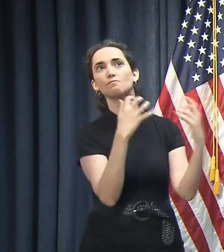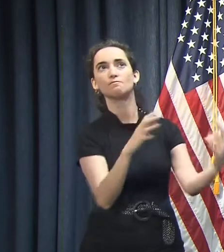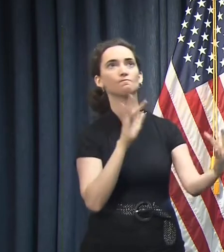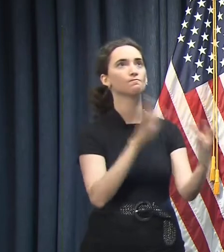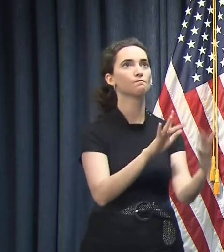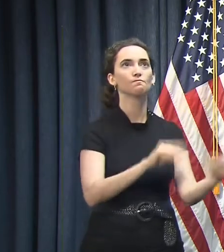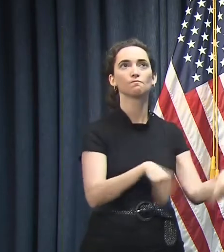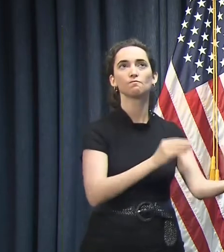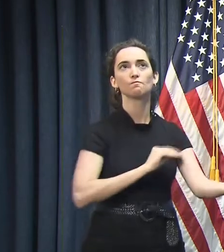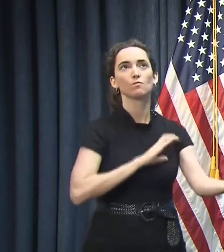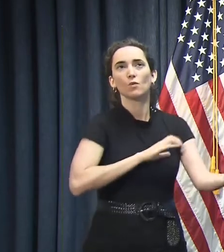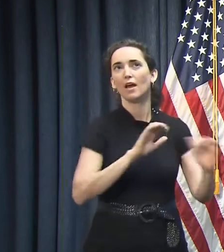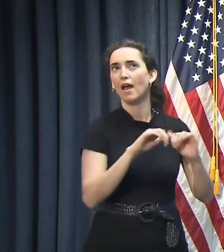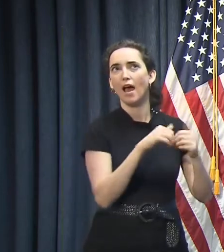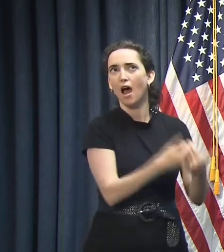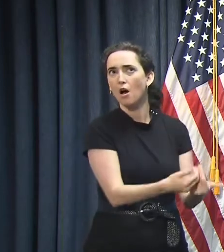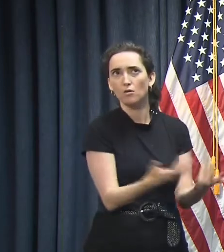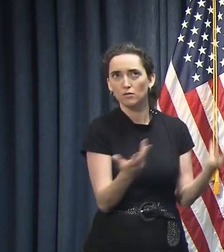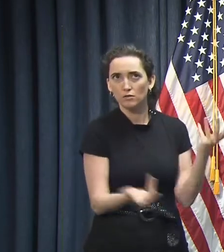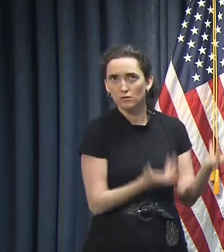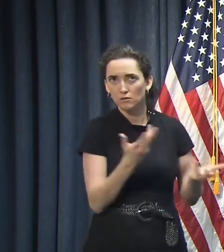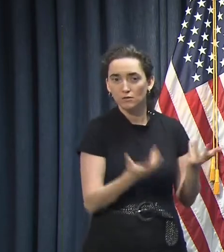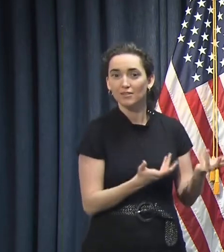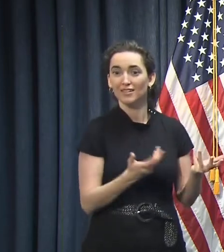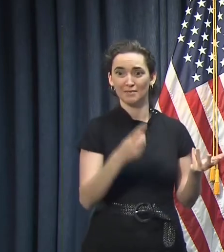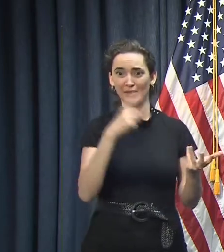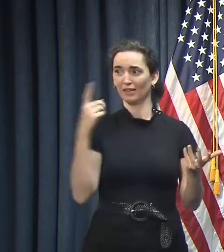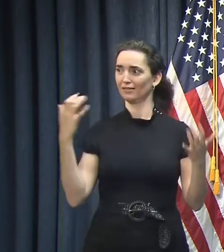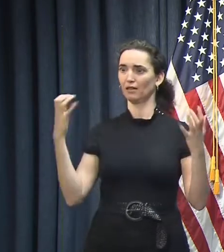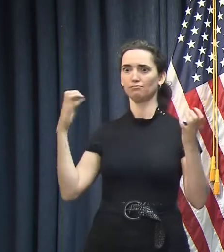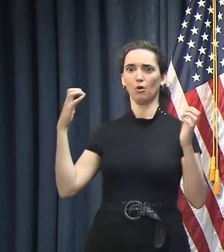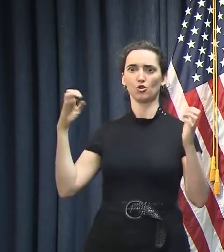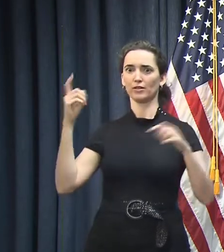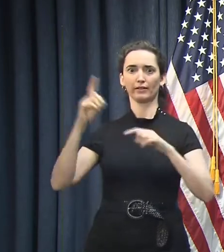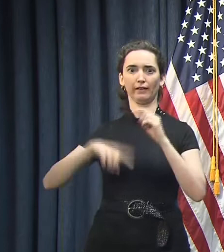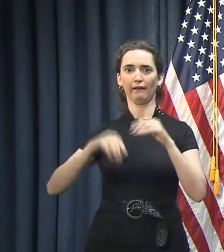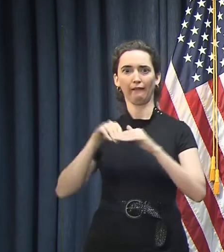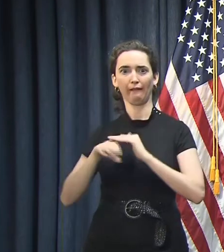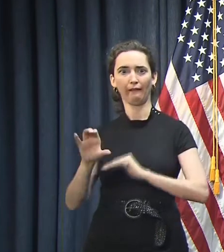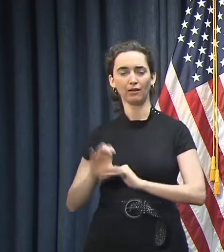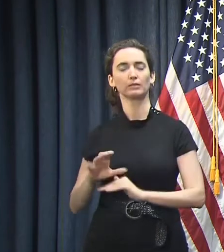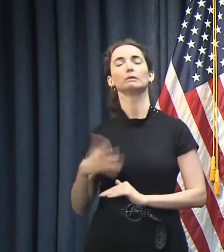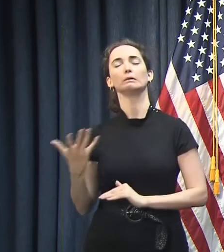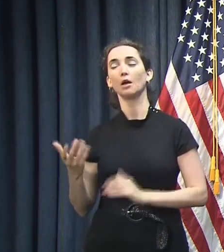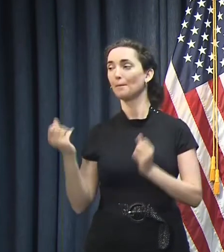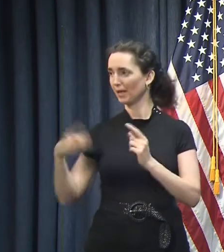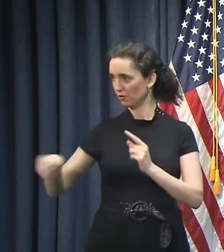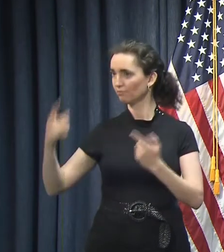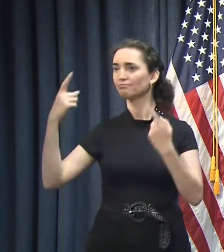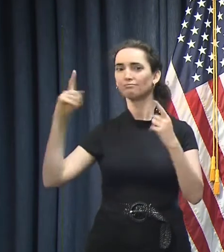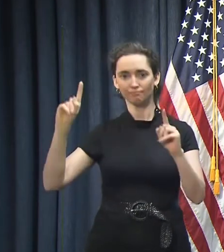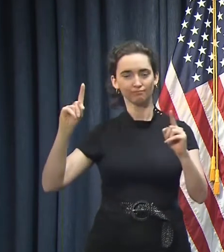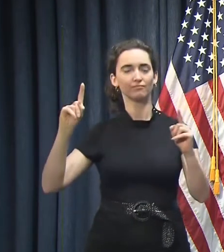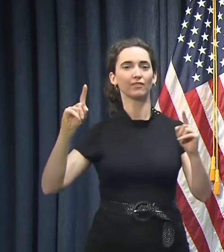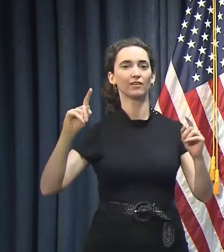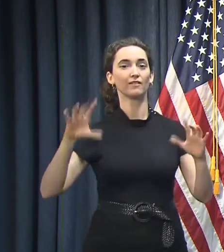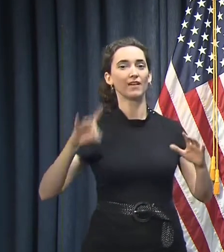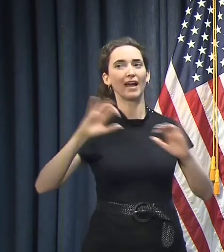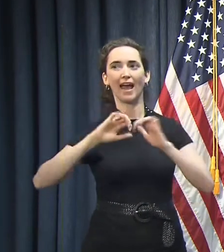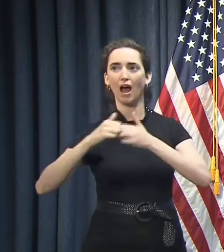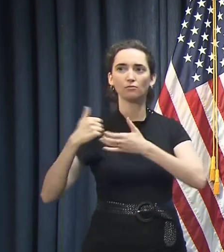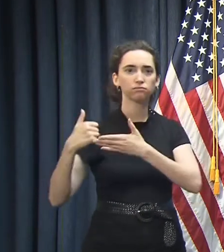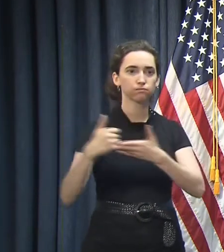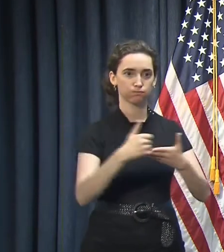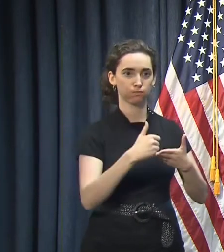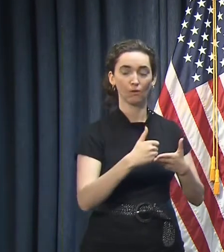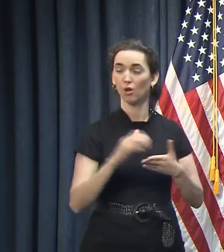as a result of this public health emergency and many of them have done so. And I'm grateful for all